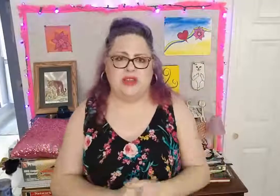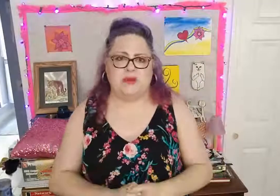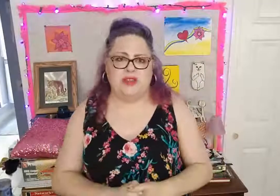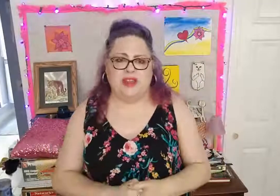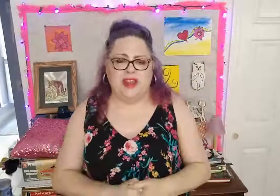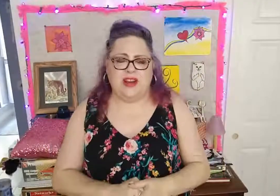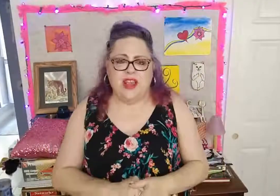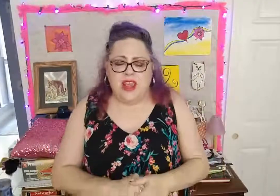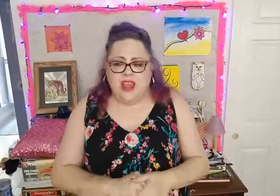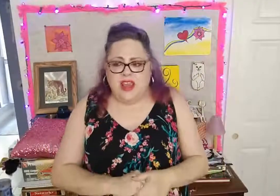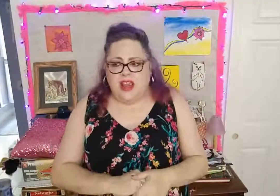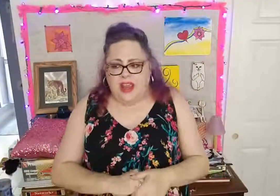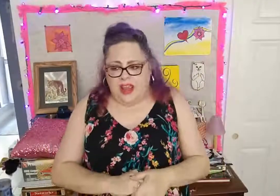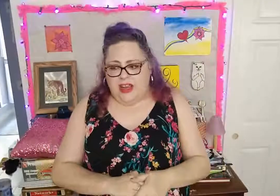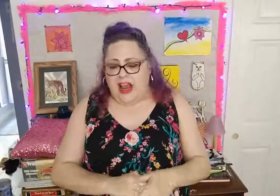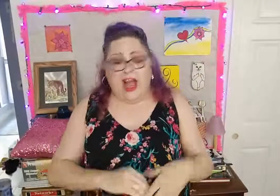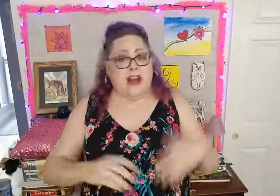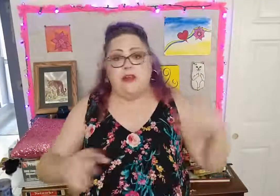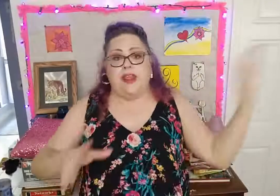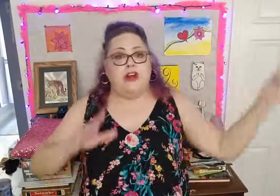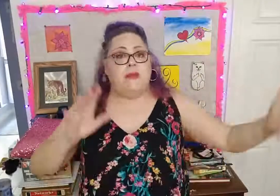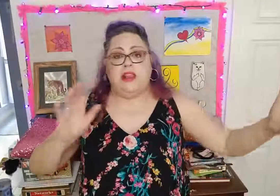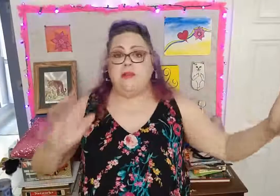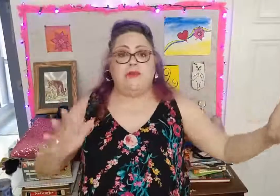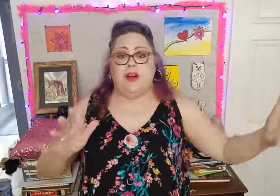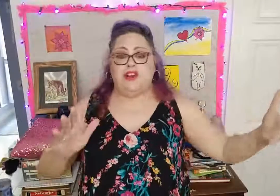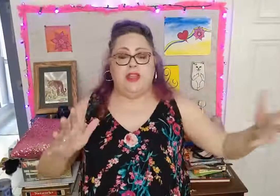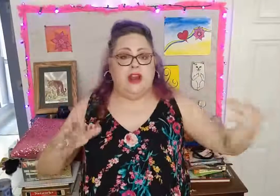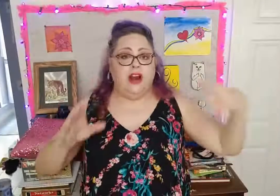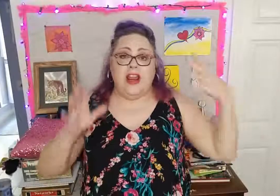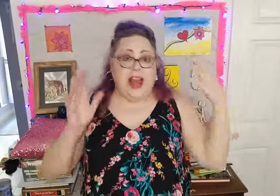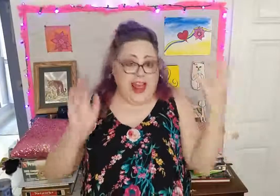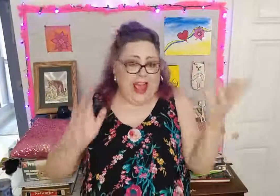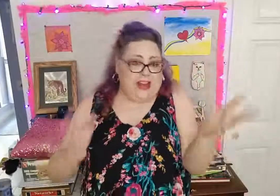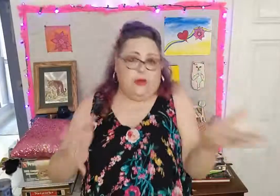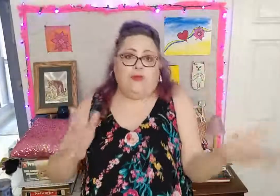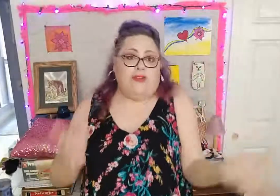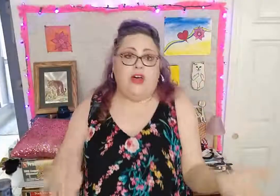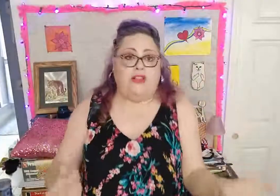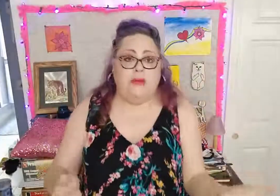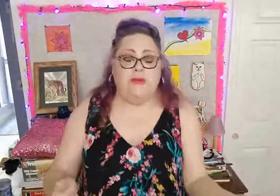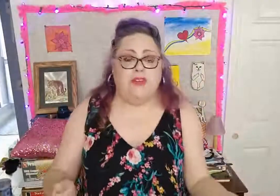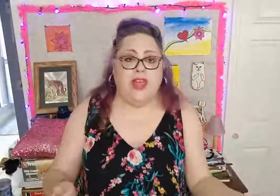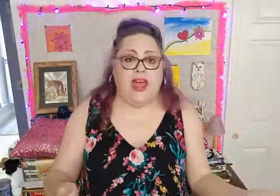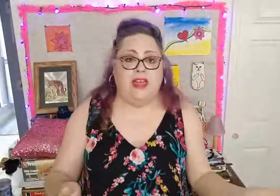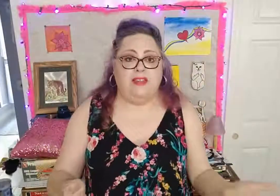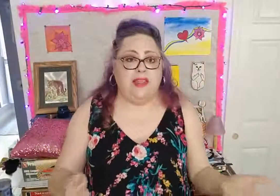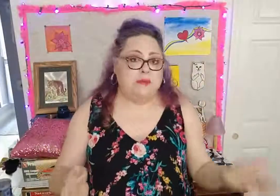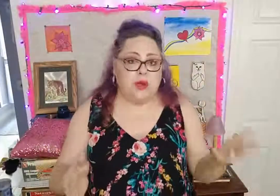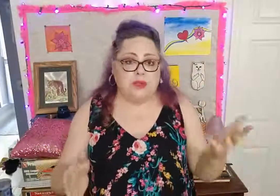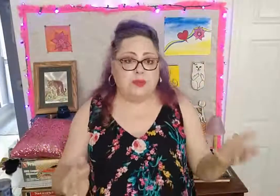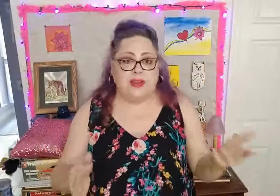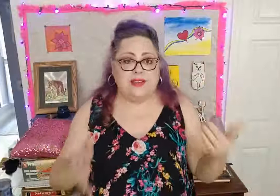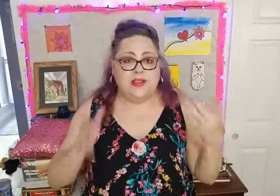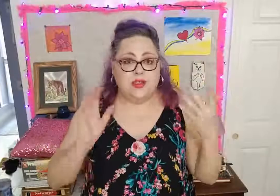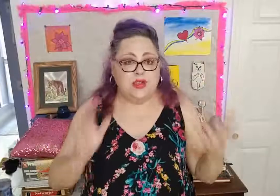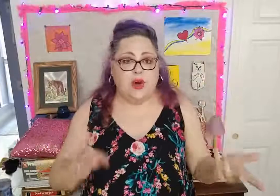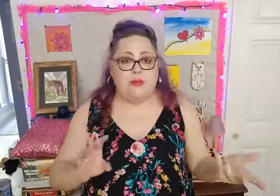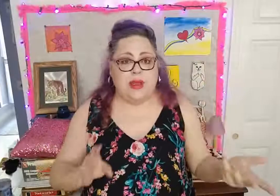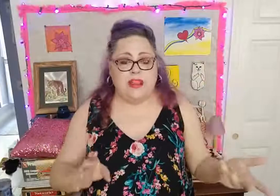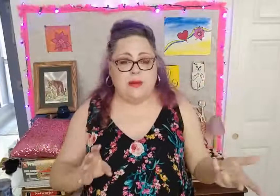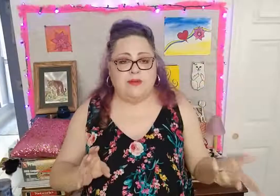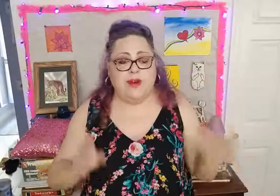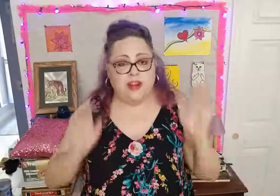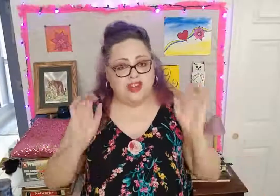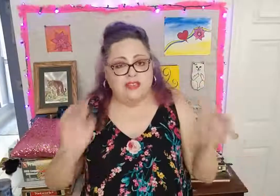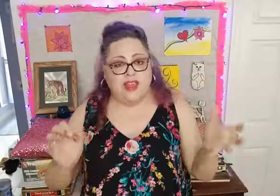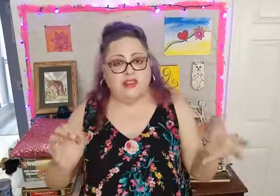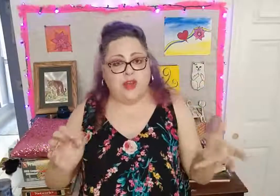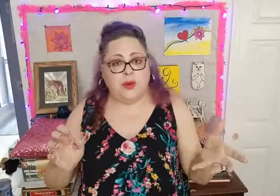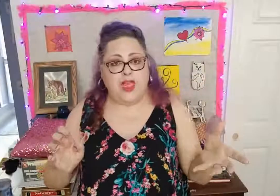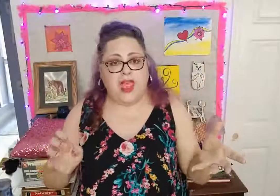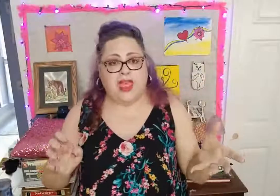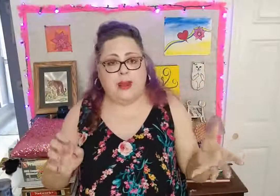come with it. Now, I know they don't make them fresh there, and I don't fault them for that. That most places don't make them fresh, and that's okay. Okay,